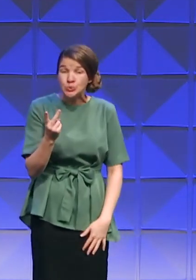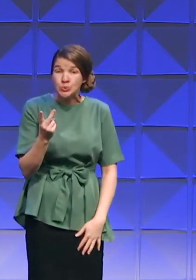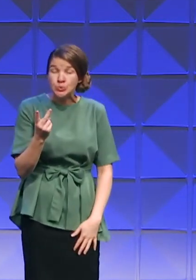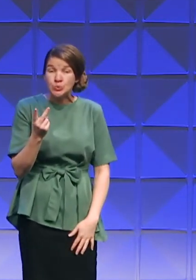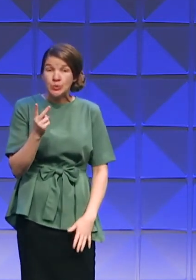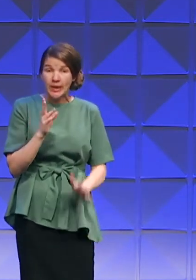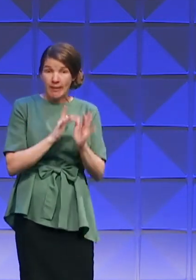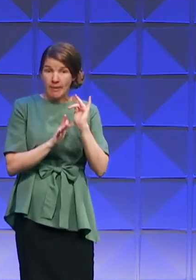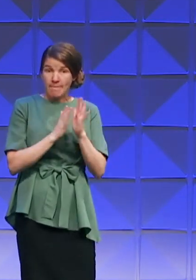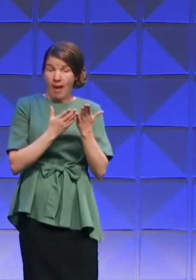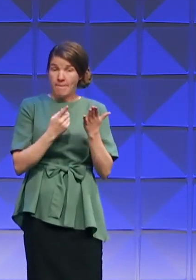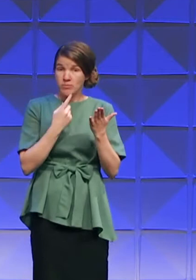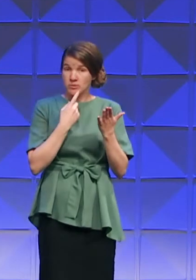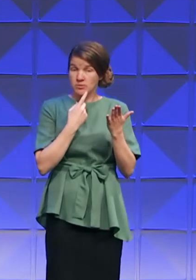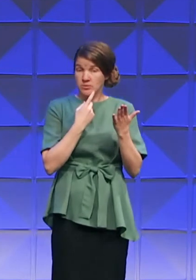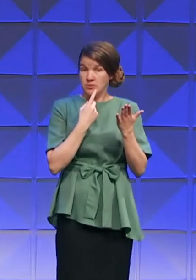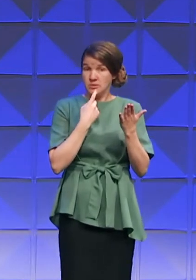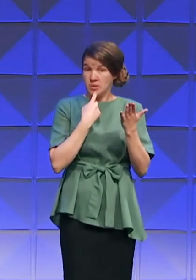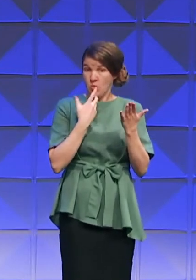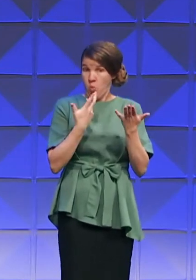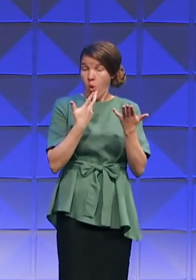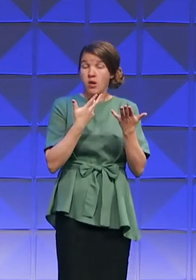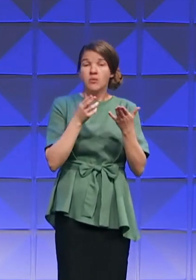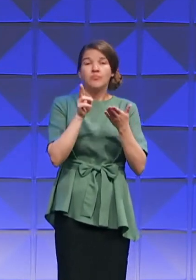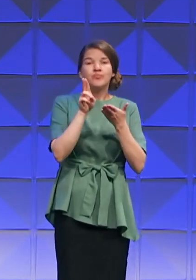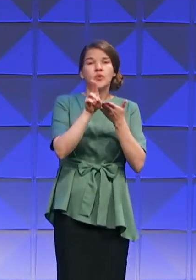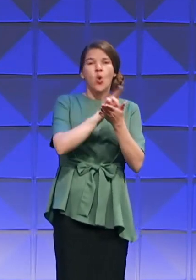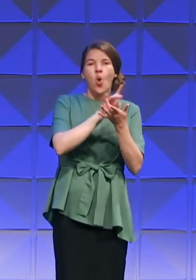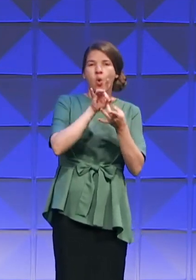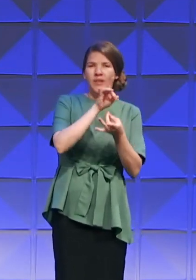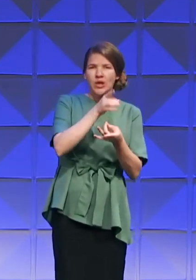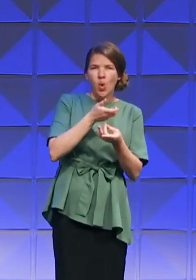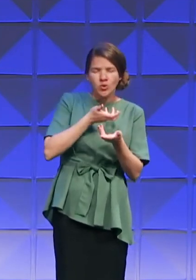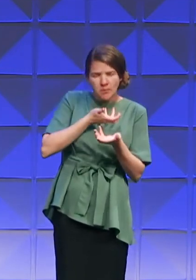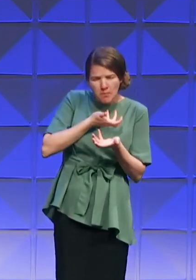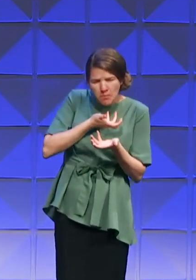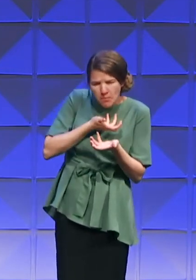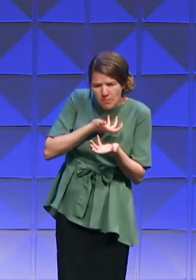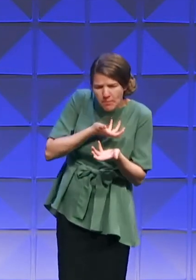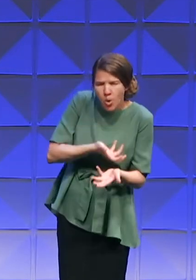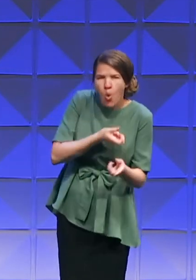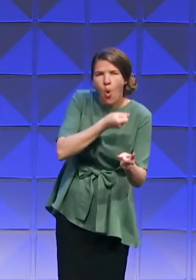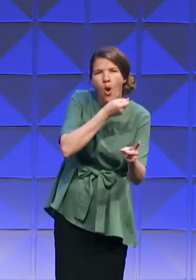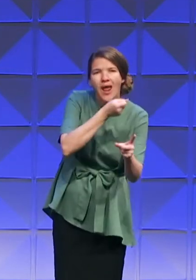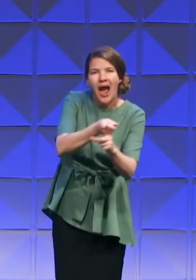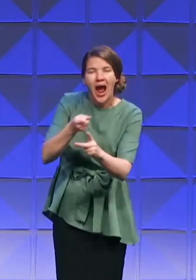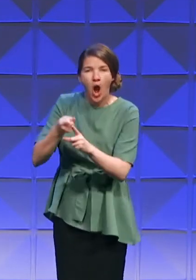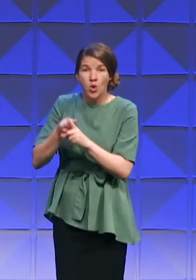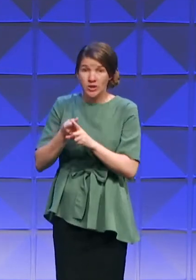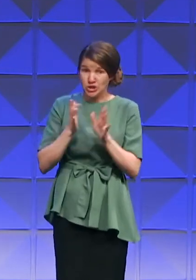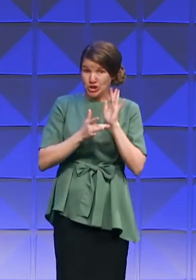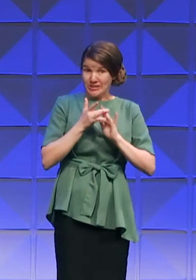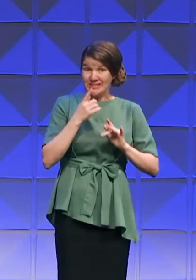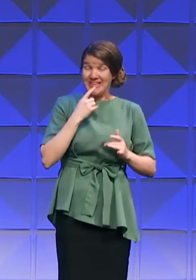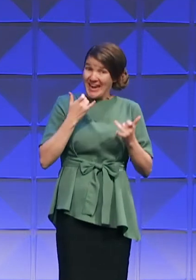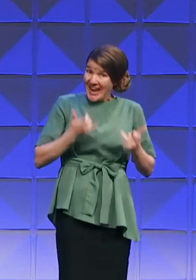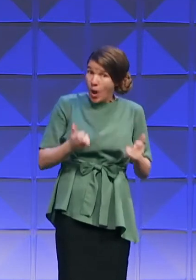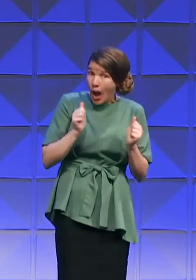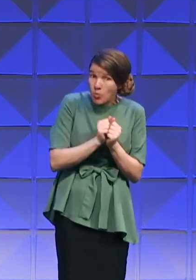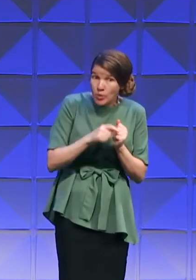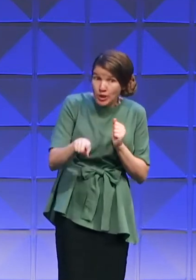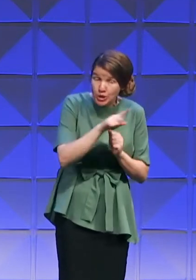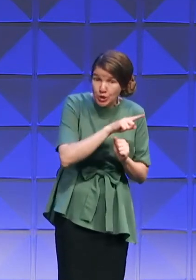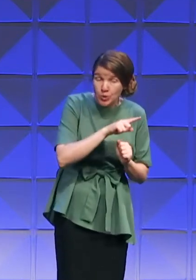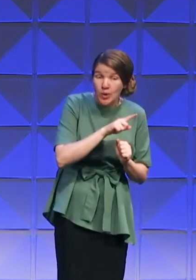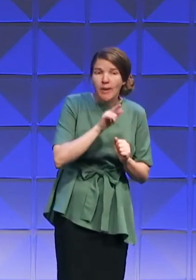tells us that the Holy Ghost is poured out, that by Jesus said, now I'm with you, but then I will be in you,